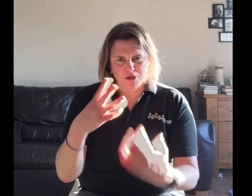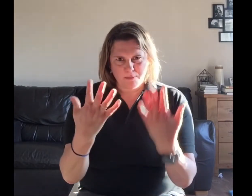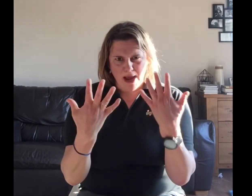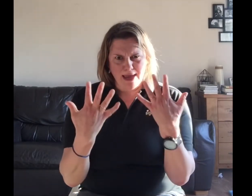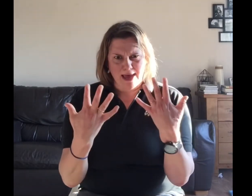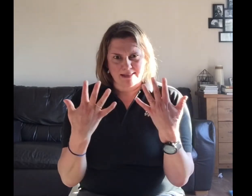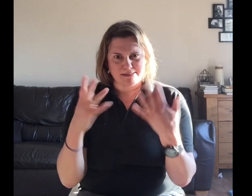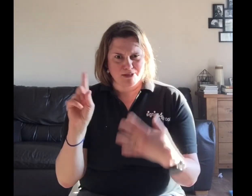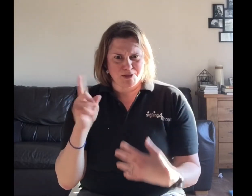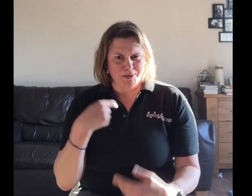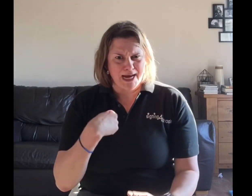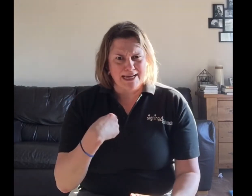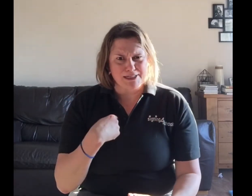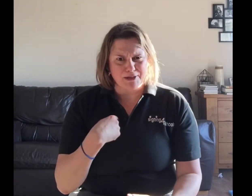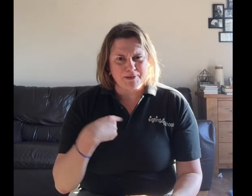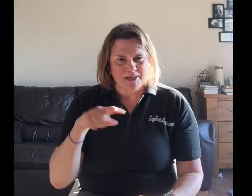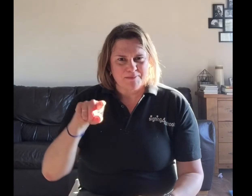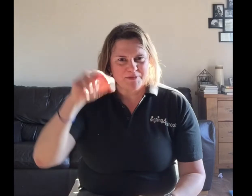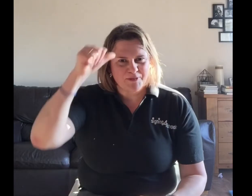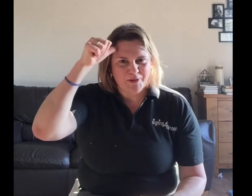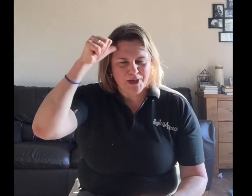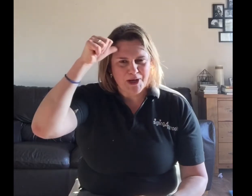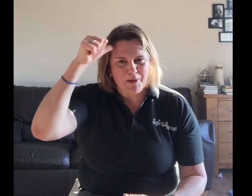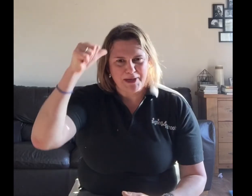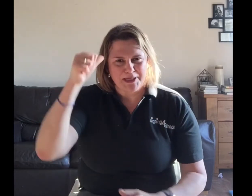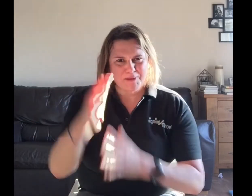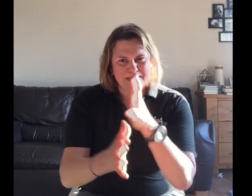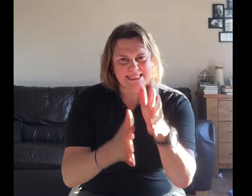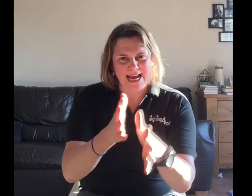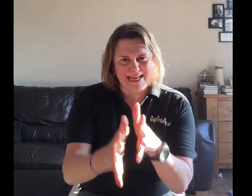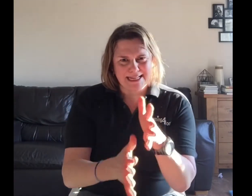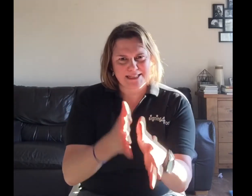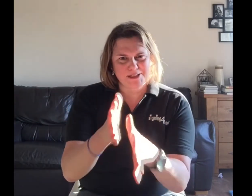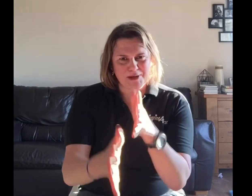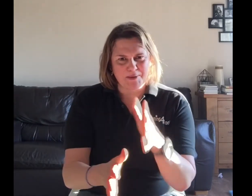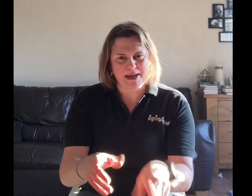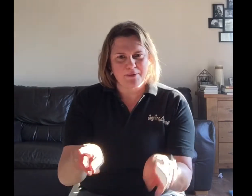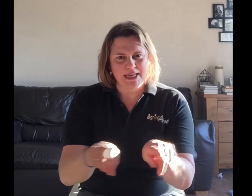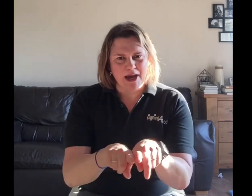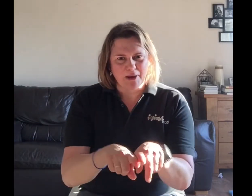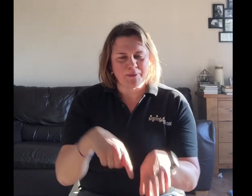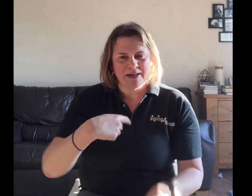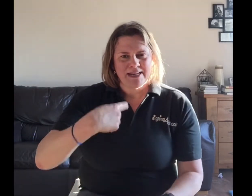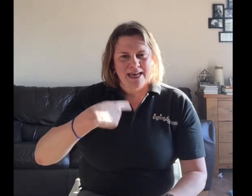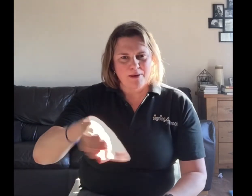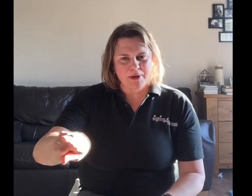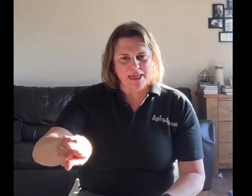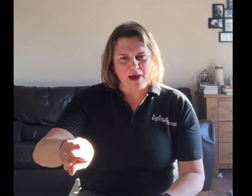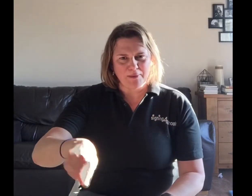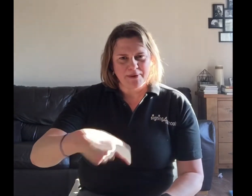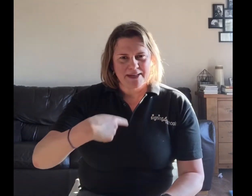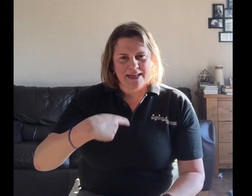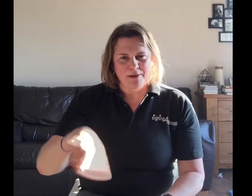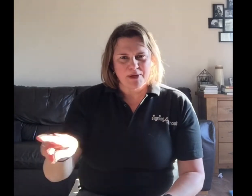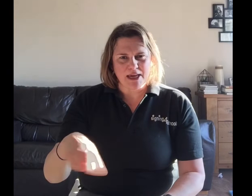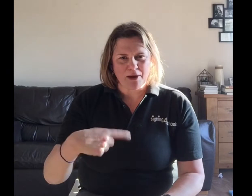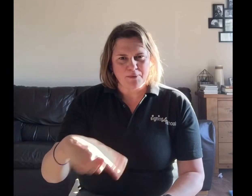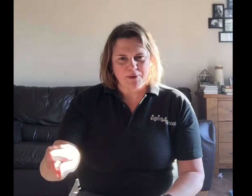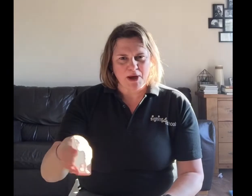my hands and do what I do. Before you know it, you'll be signing too. Here we go. Here we go. Here we go. Go.